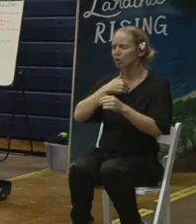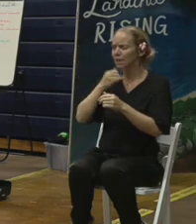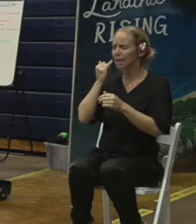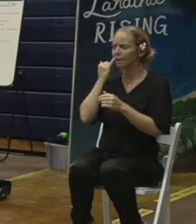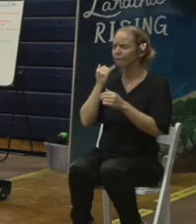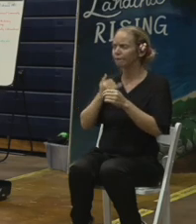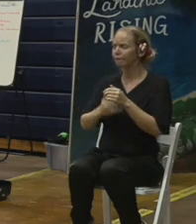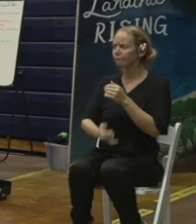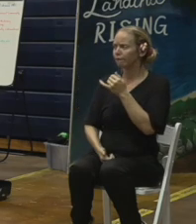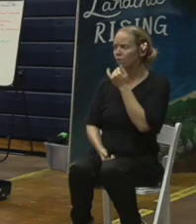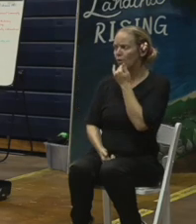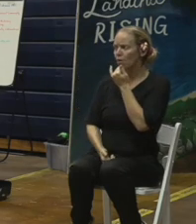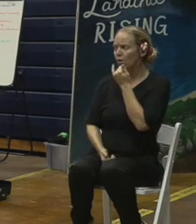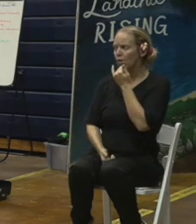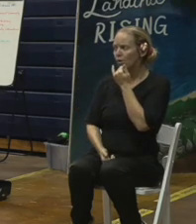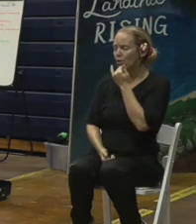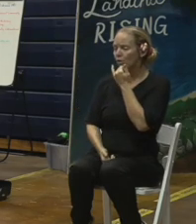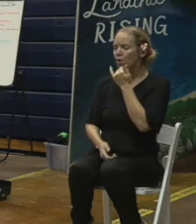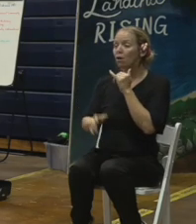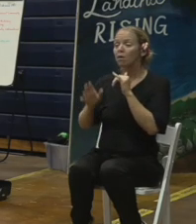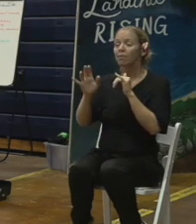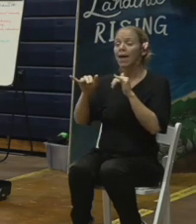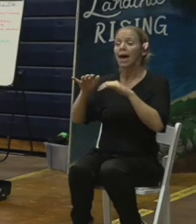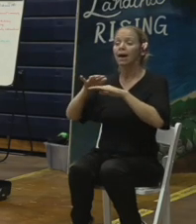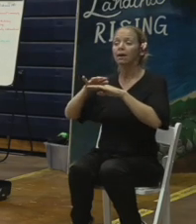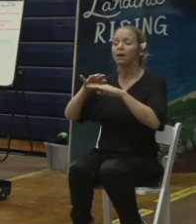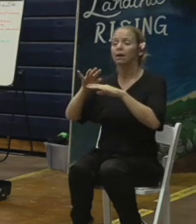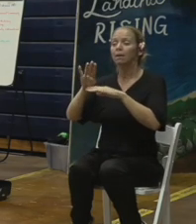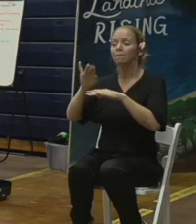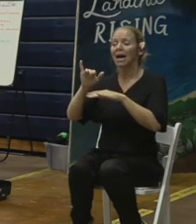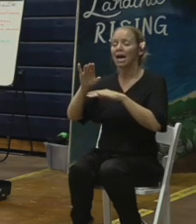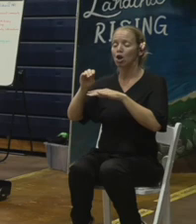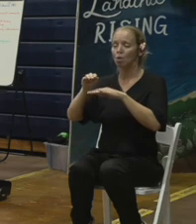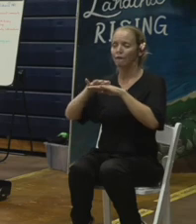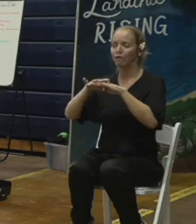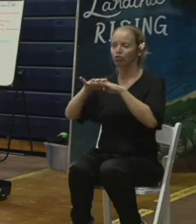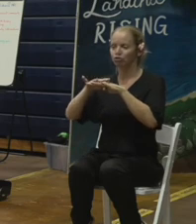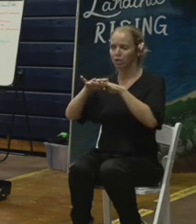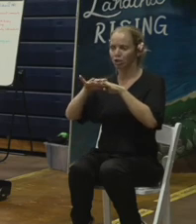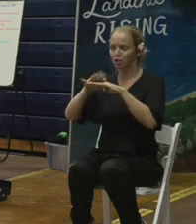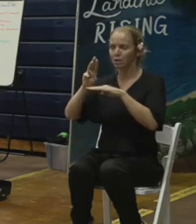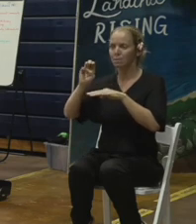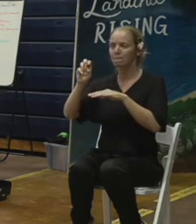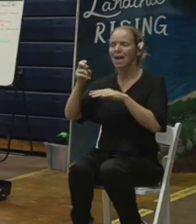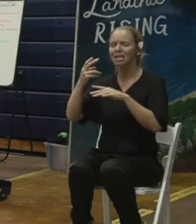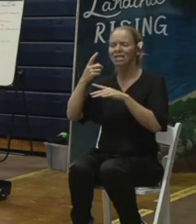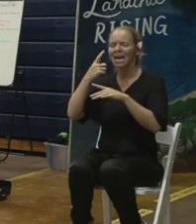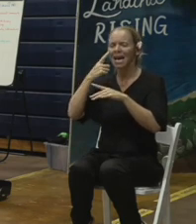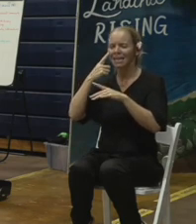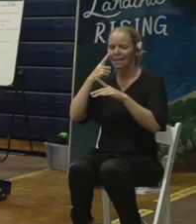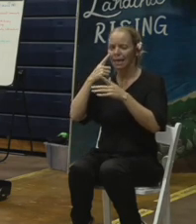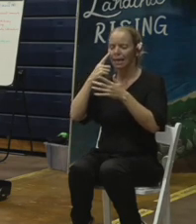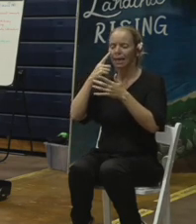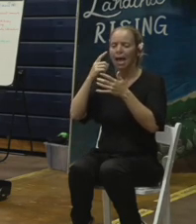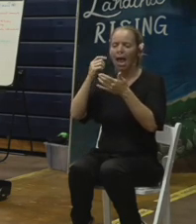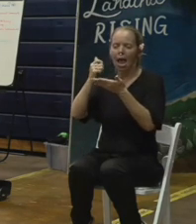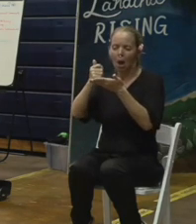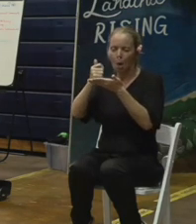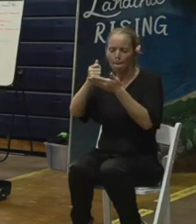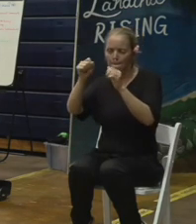wrong. that is to help filter out possible toxins from any leachate that is created